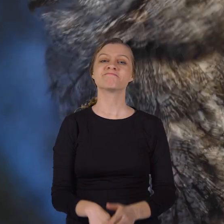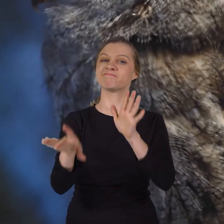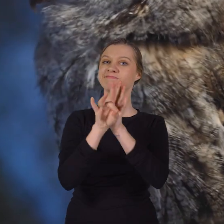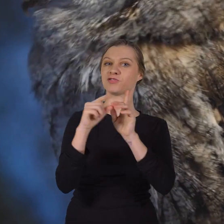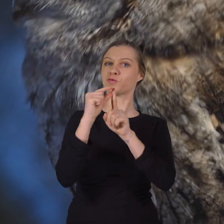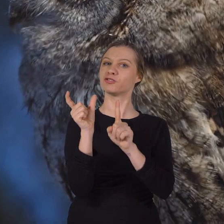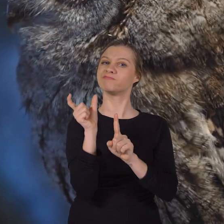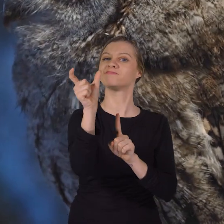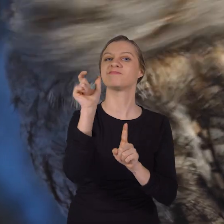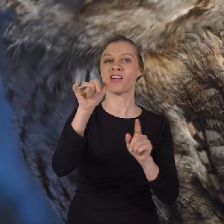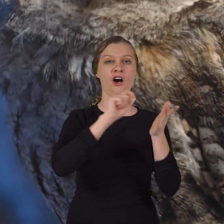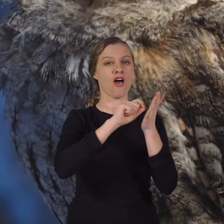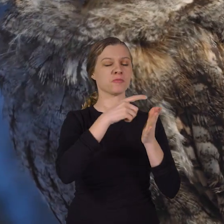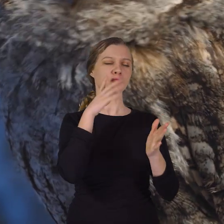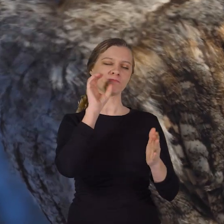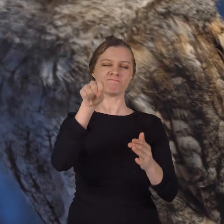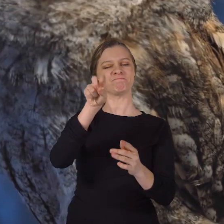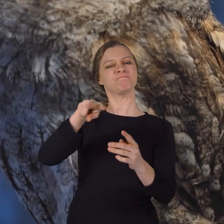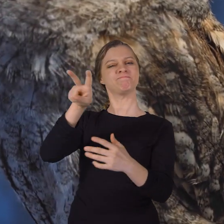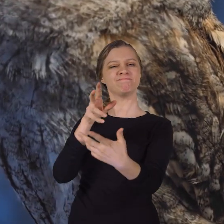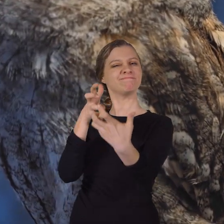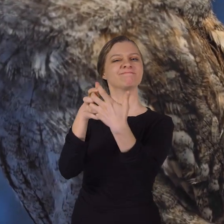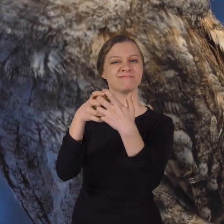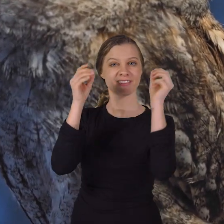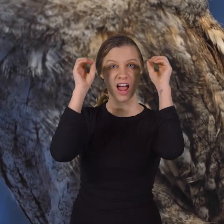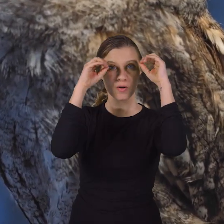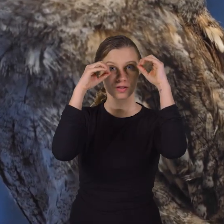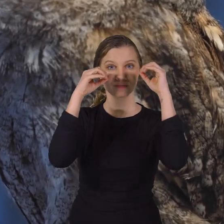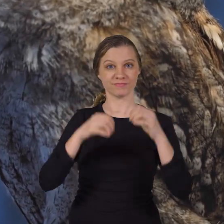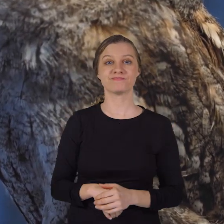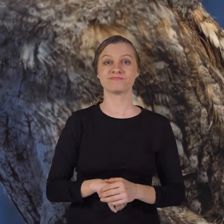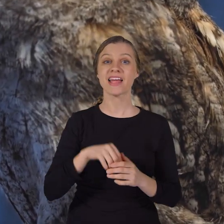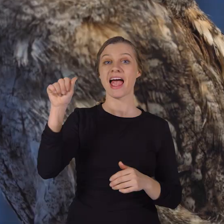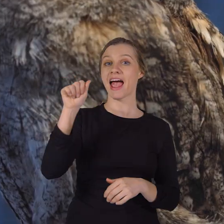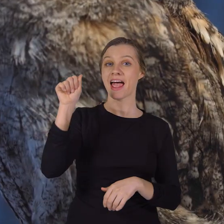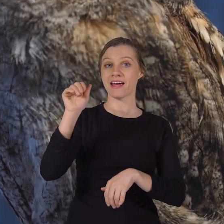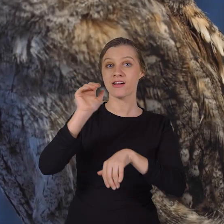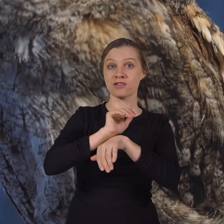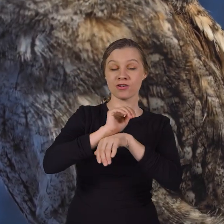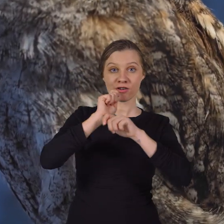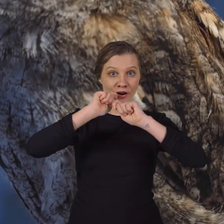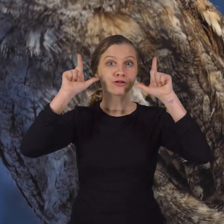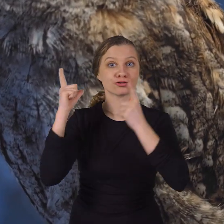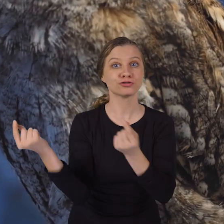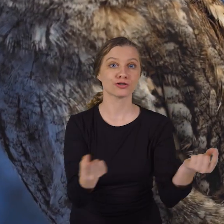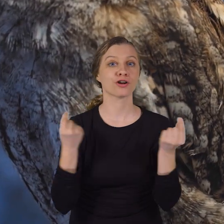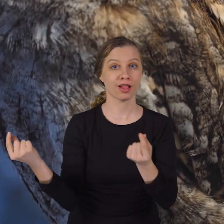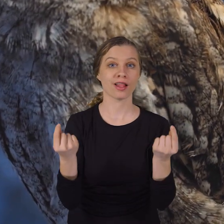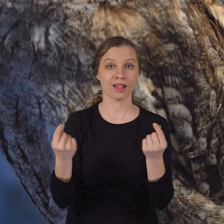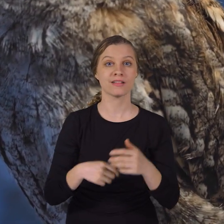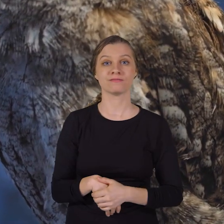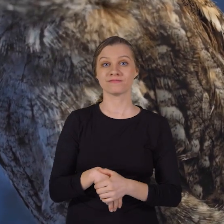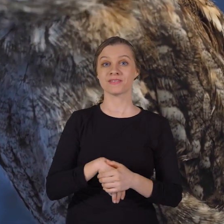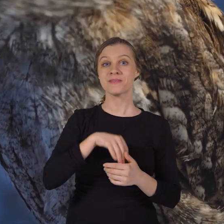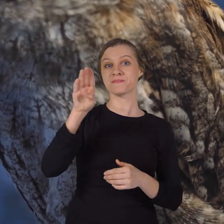best describes the owl. A. Nocturnal B. Venomous